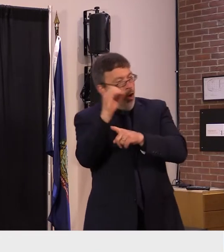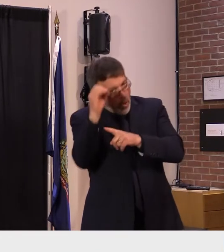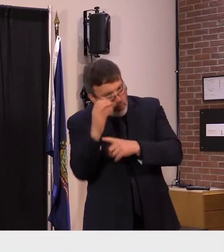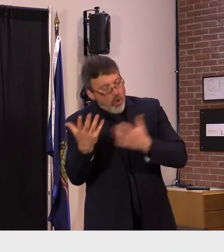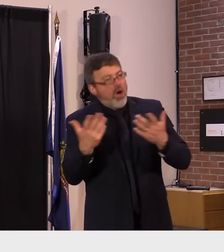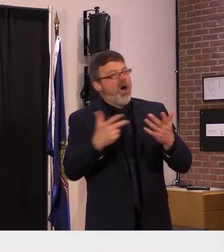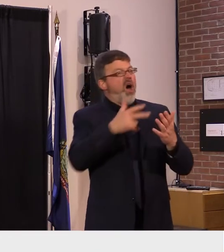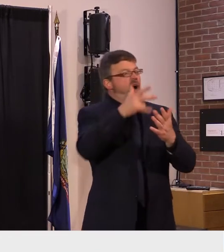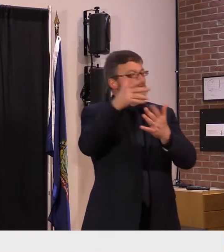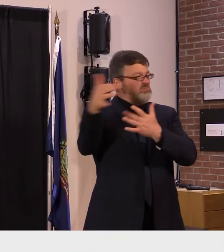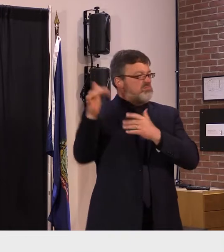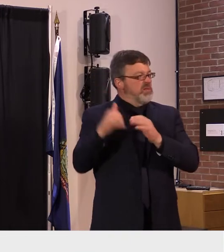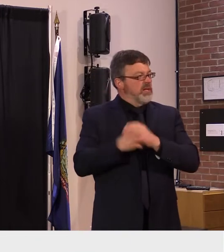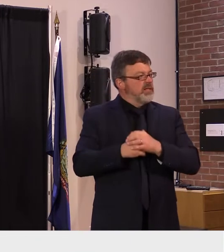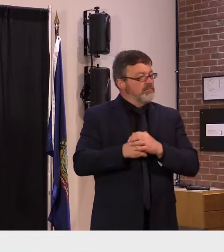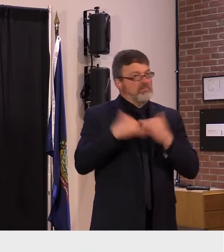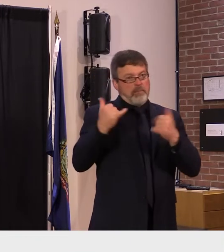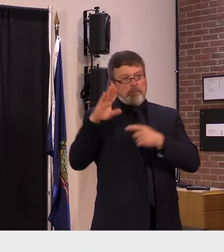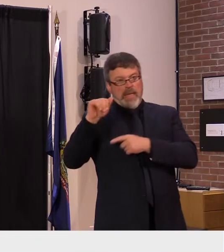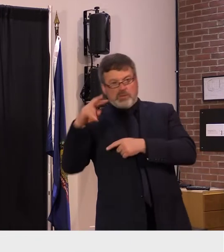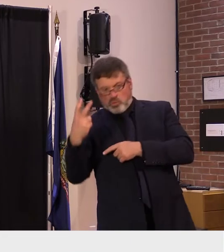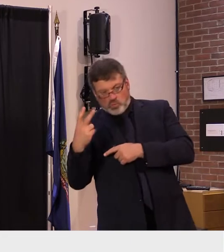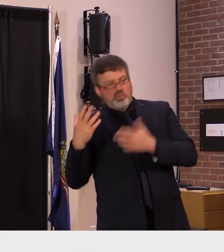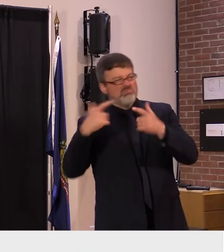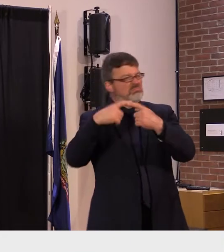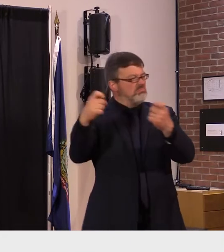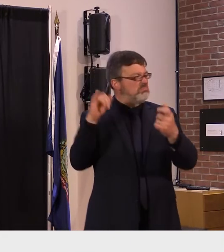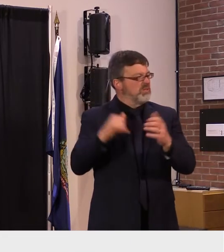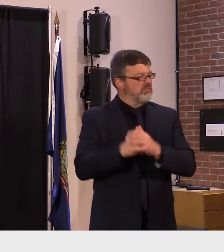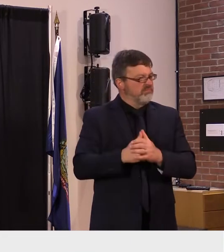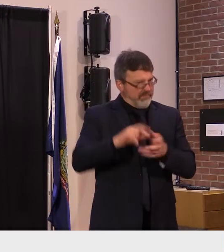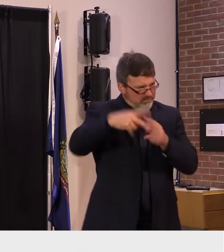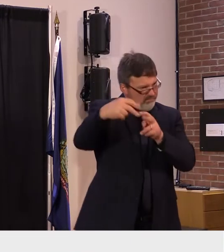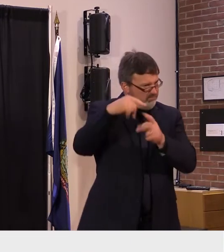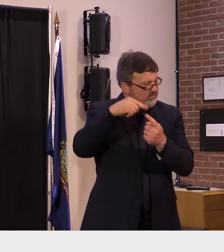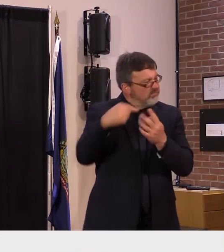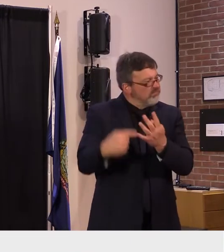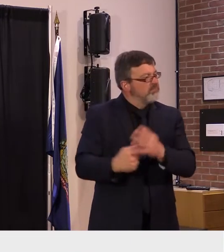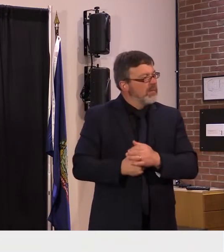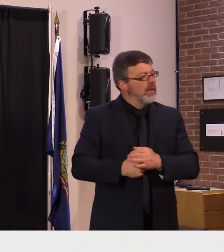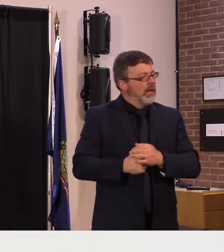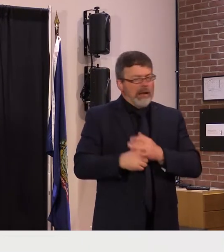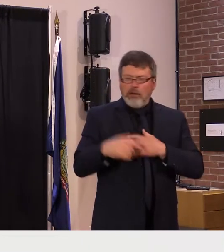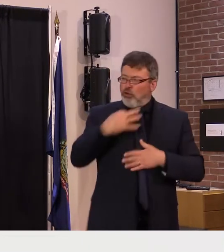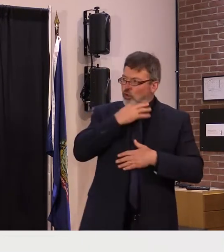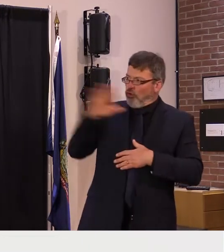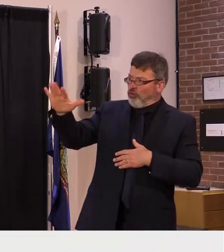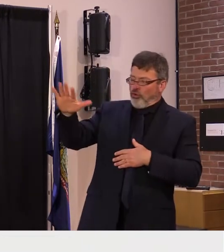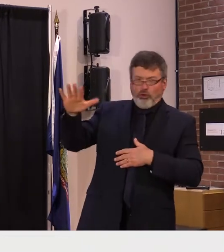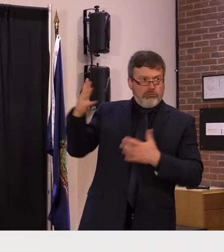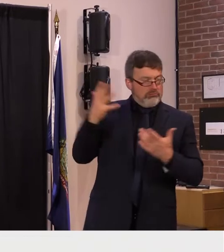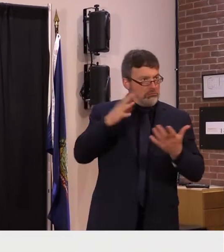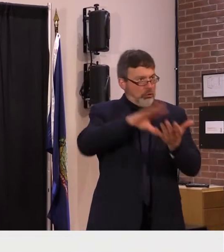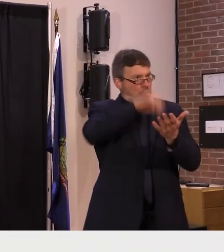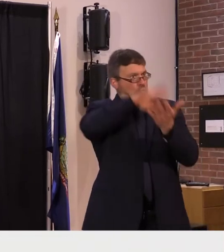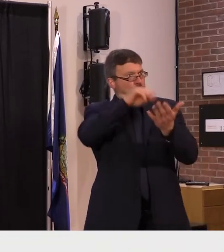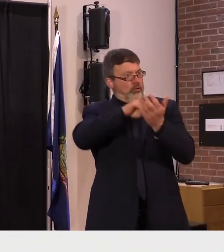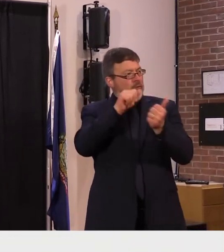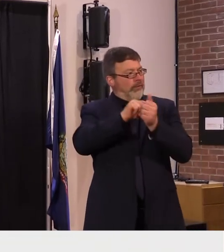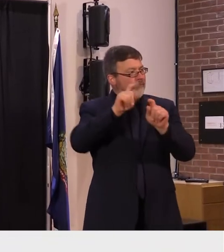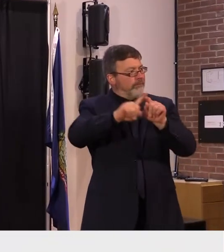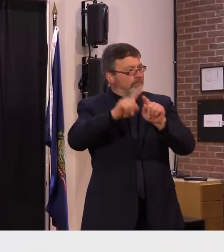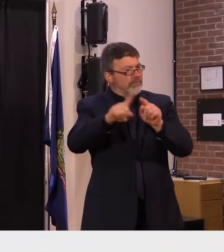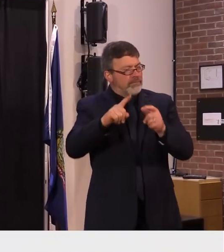you and i guess kind of open up to others they want to weigh in too what what have you learned along the way in the last year what is what what have you learned